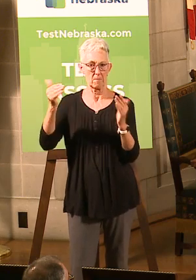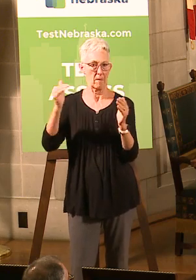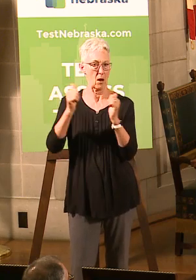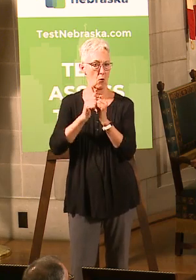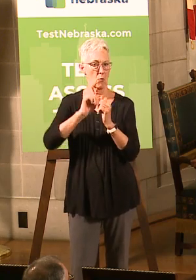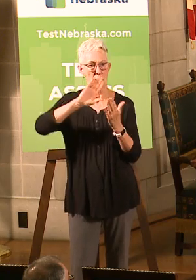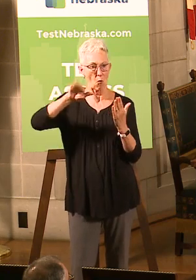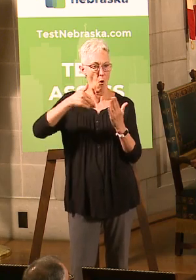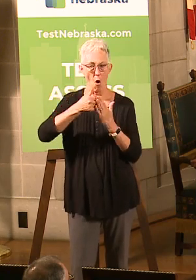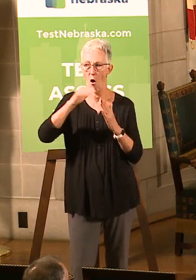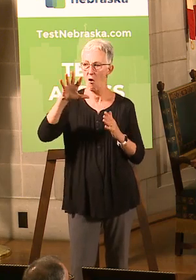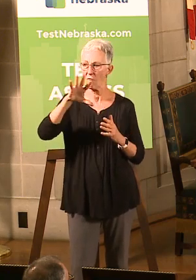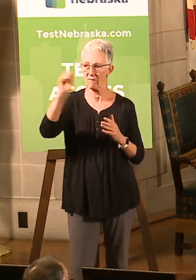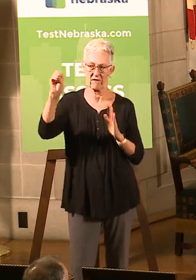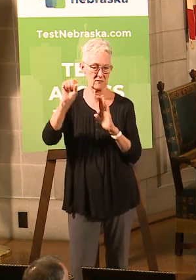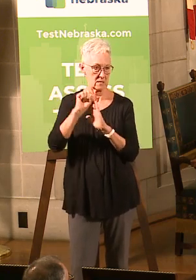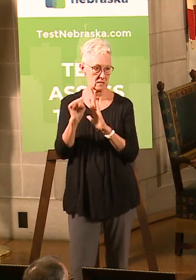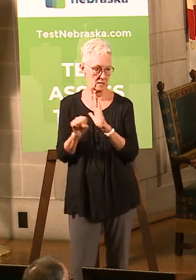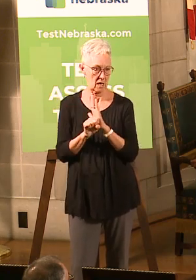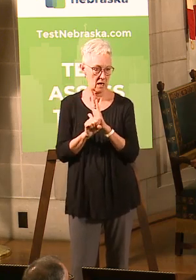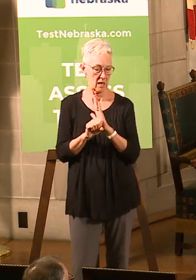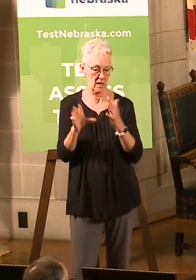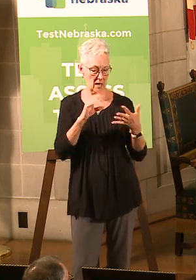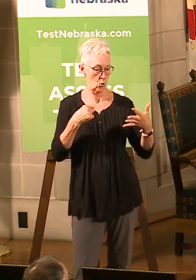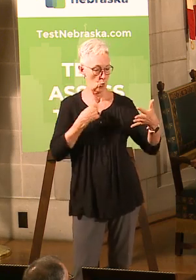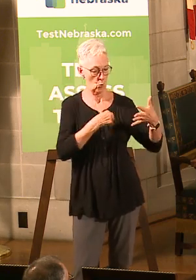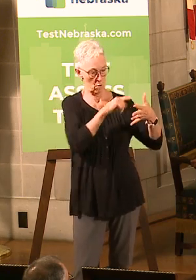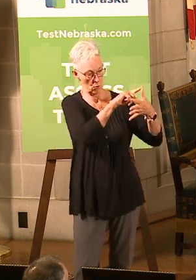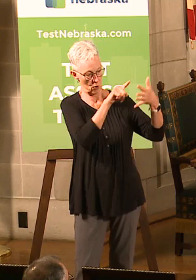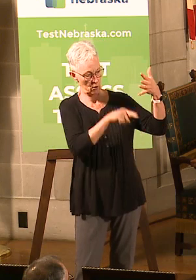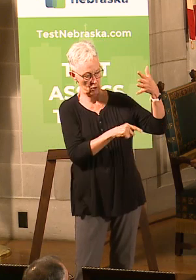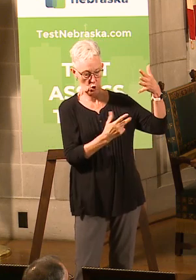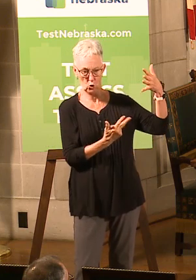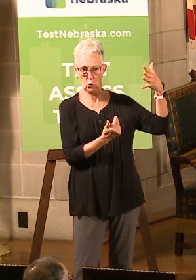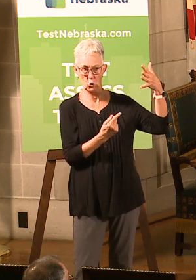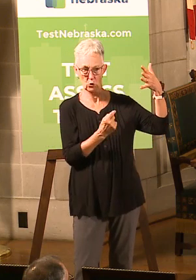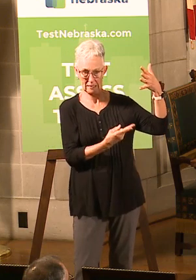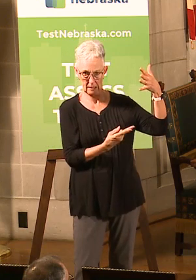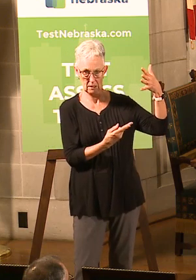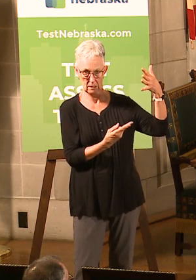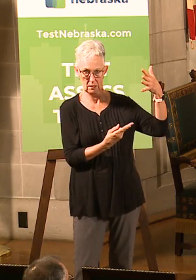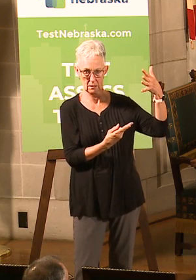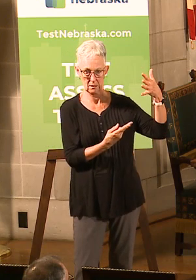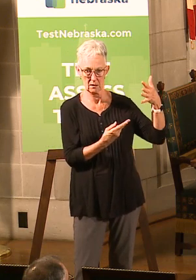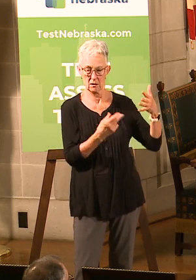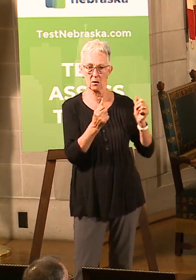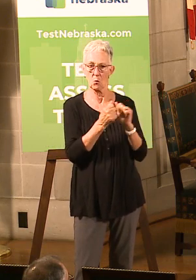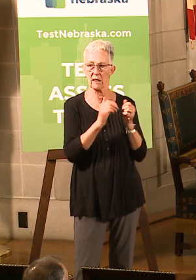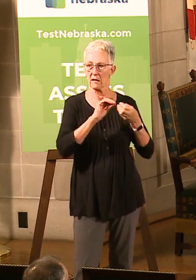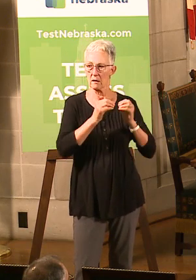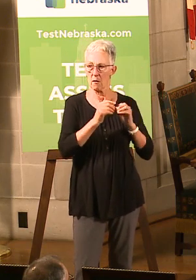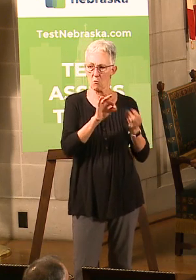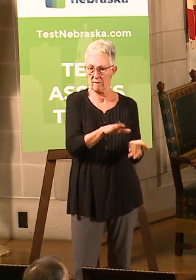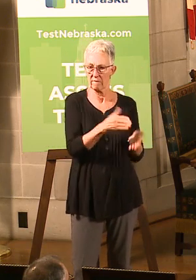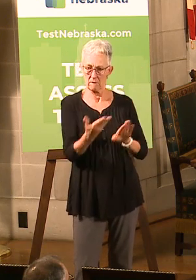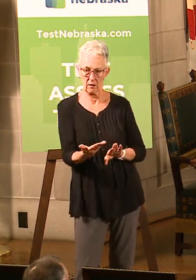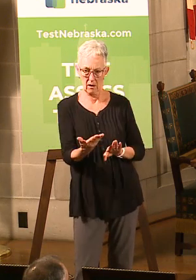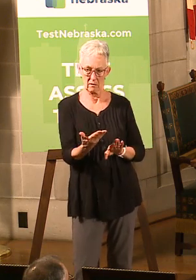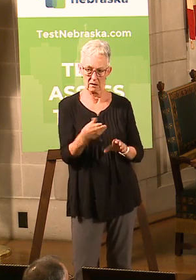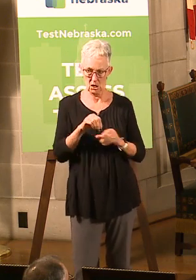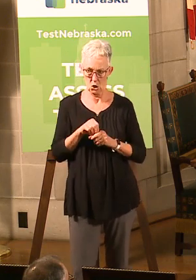states and 13th best with regard to fatalities in long-term care facilities because of coronavirus